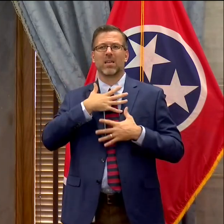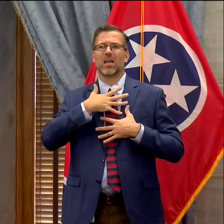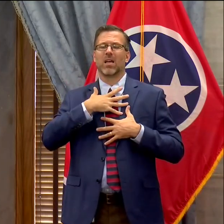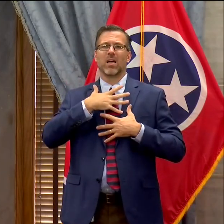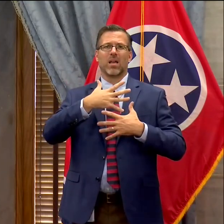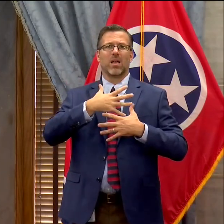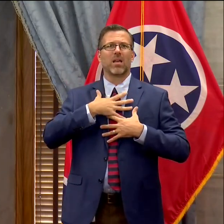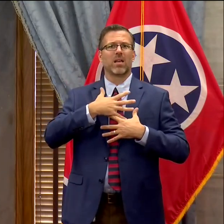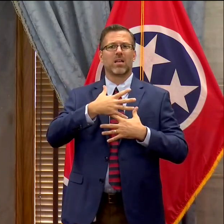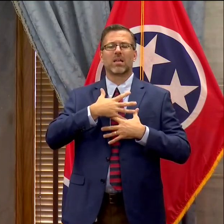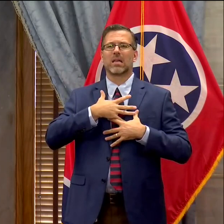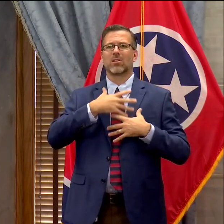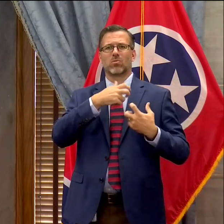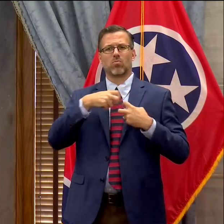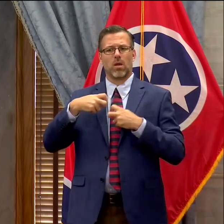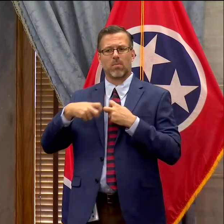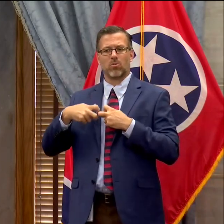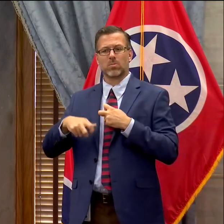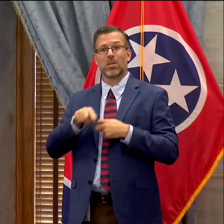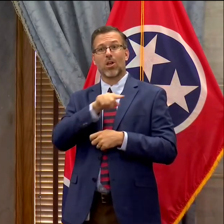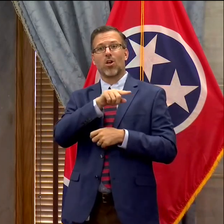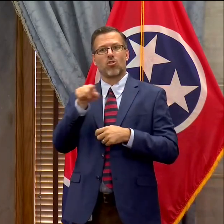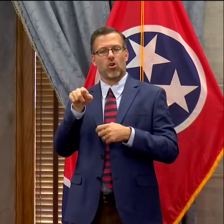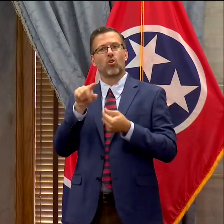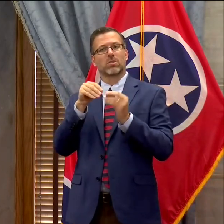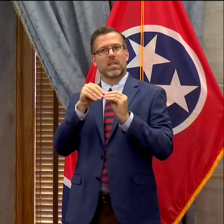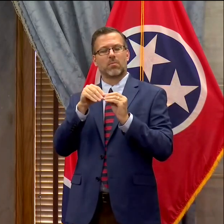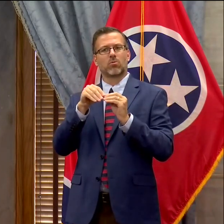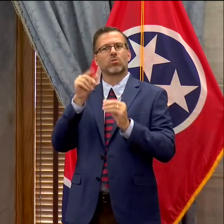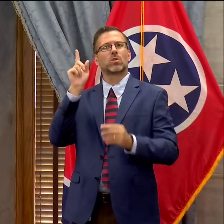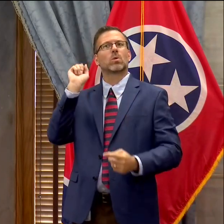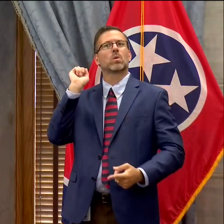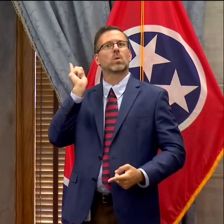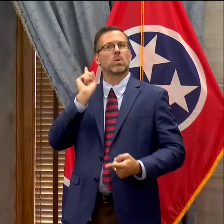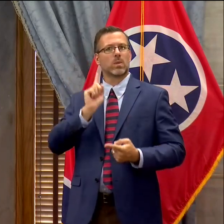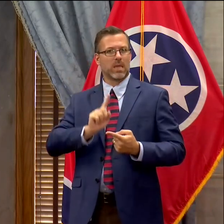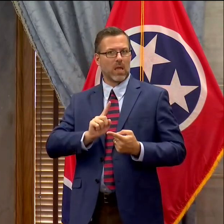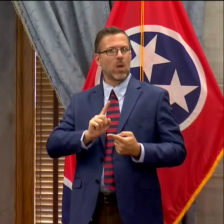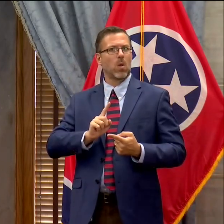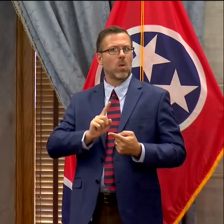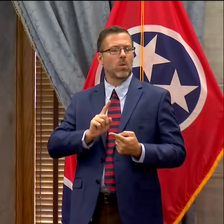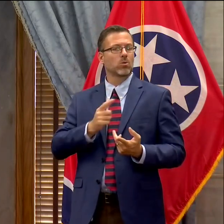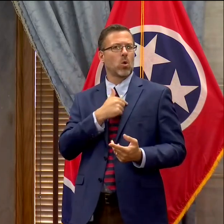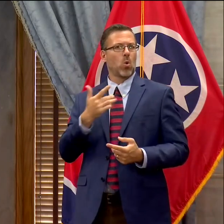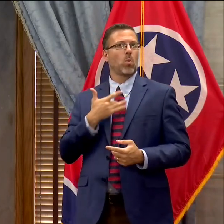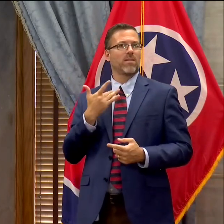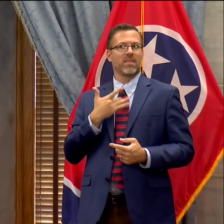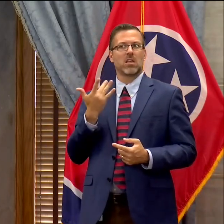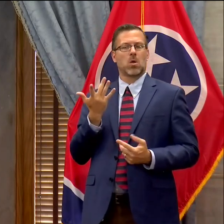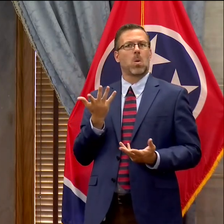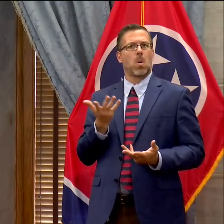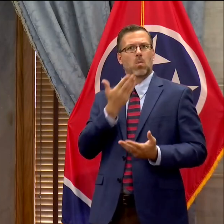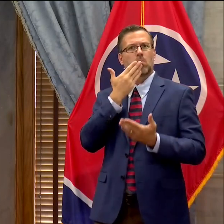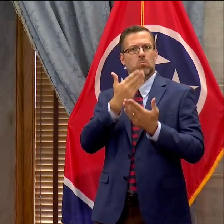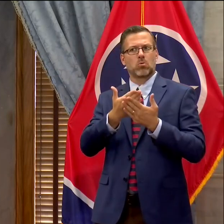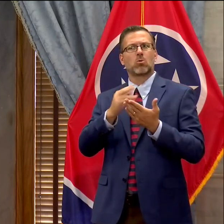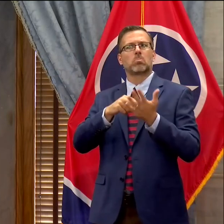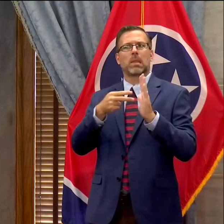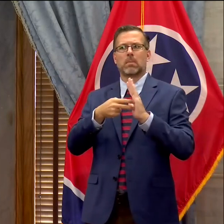departments, we have seen a sustained decline in those symptoms. So we do believe there are less sick people out there.